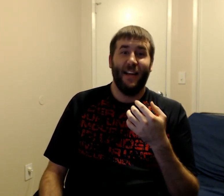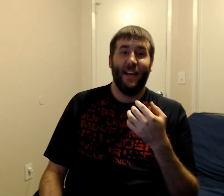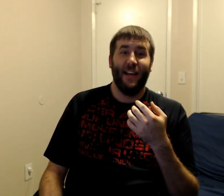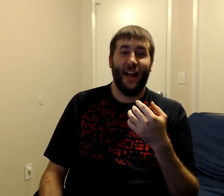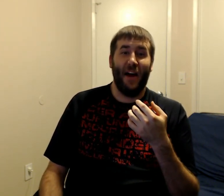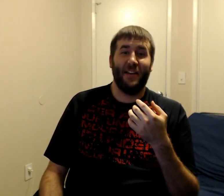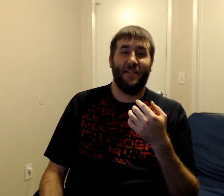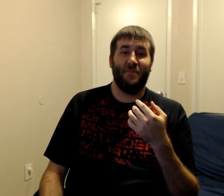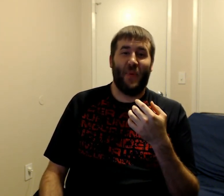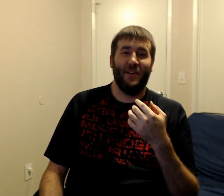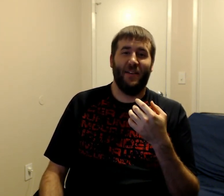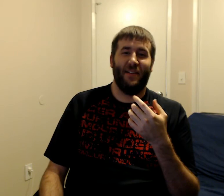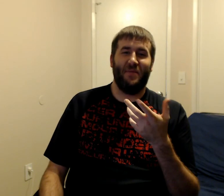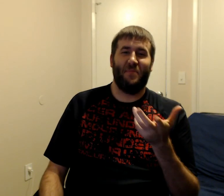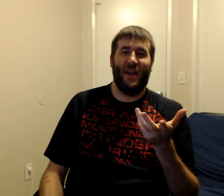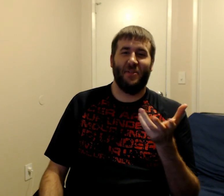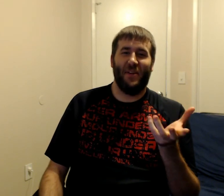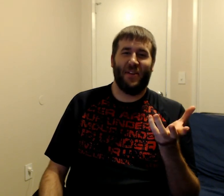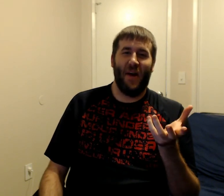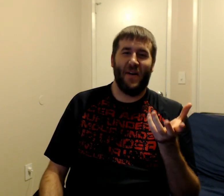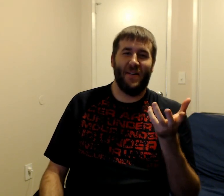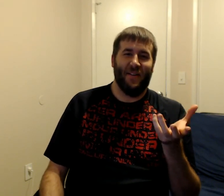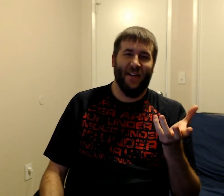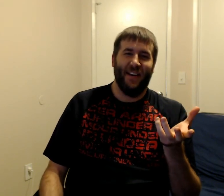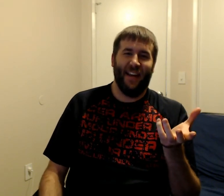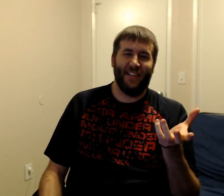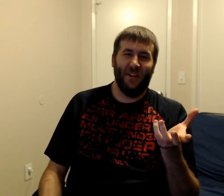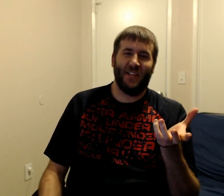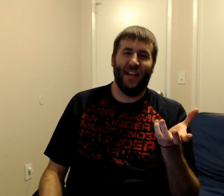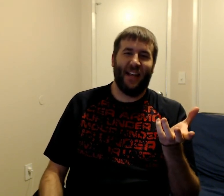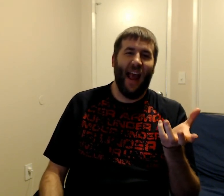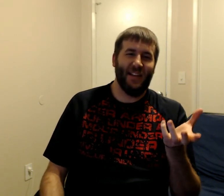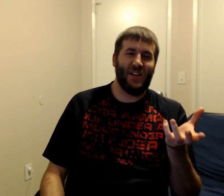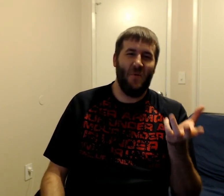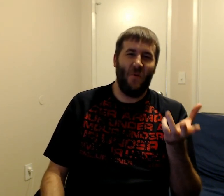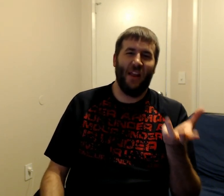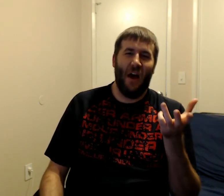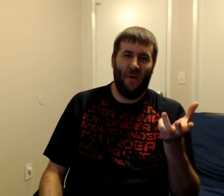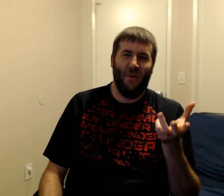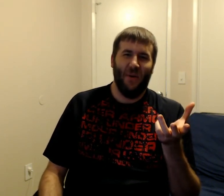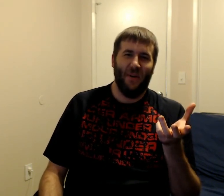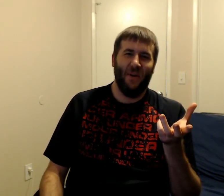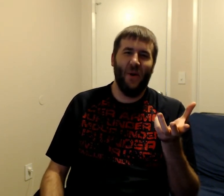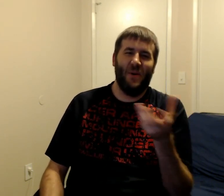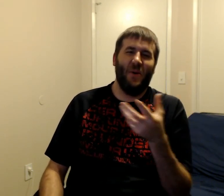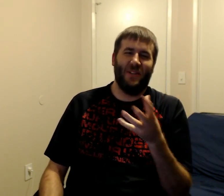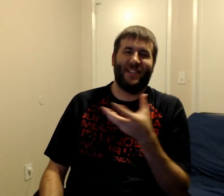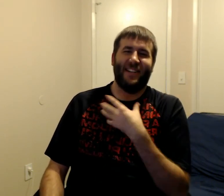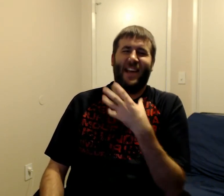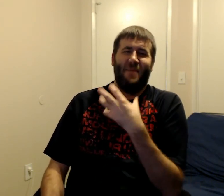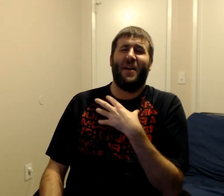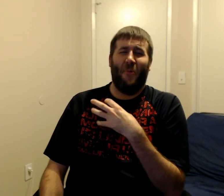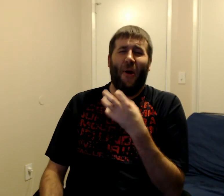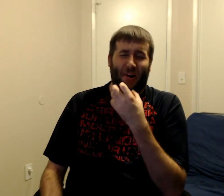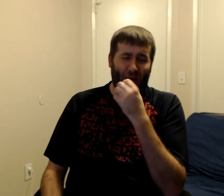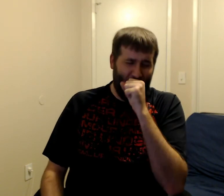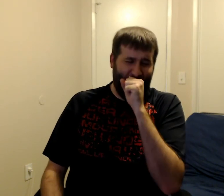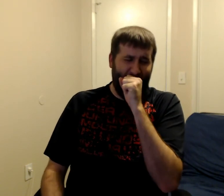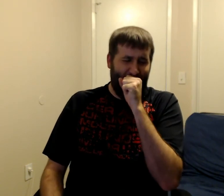What? Now Benjamin the gardener. He's using a taser on Willow. Who has just come out of water. Oh my god.